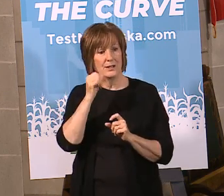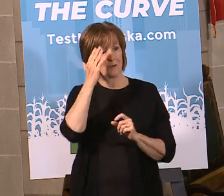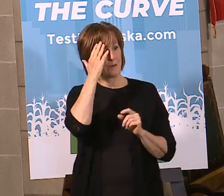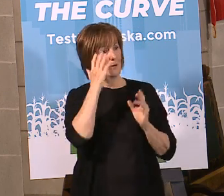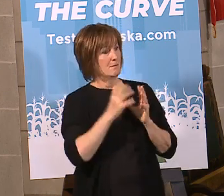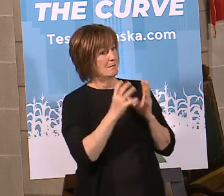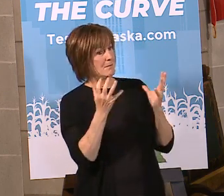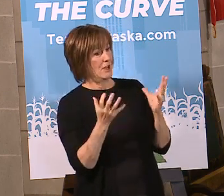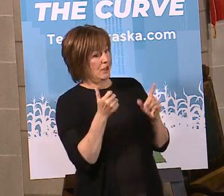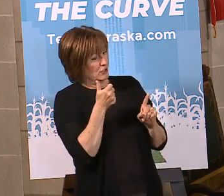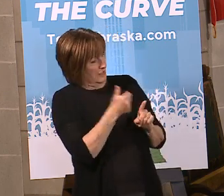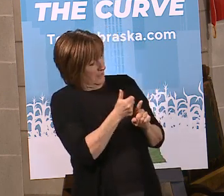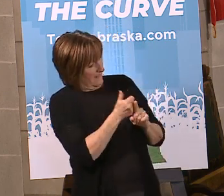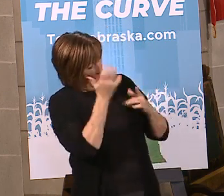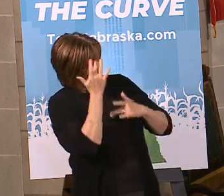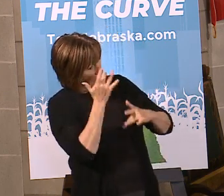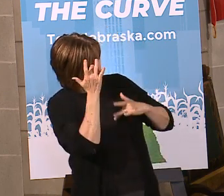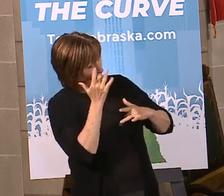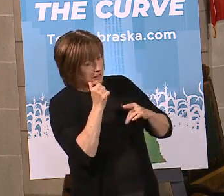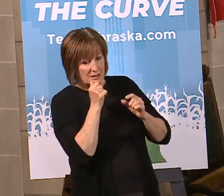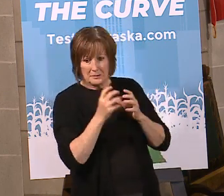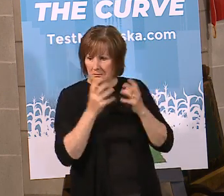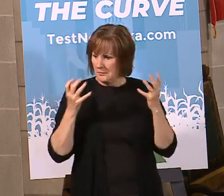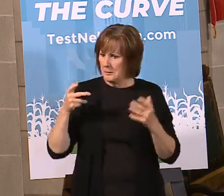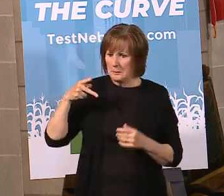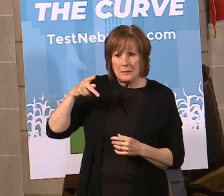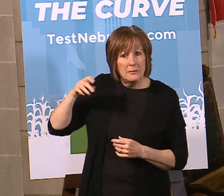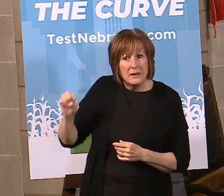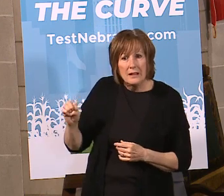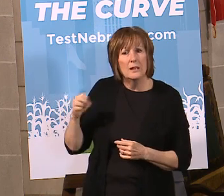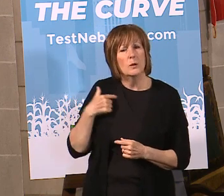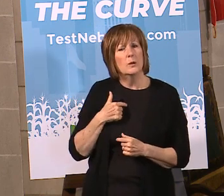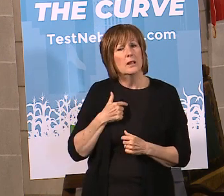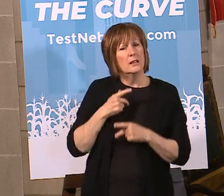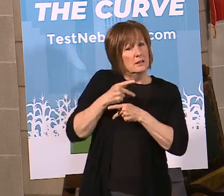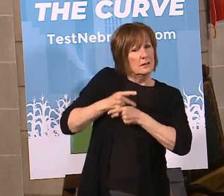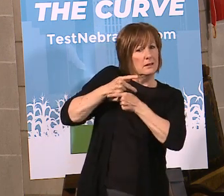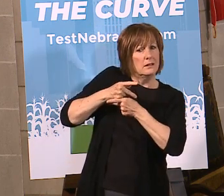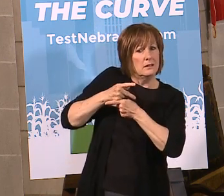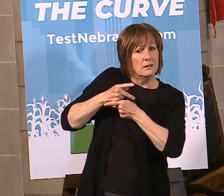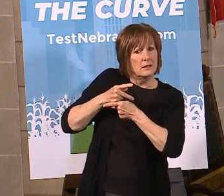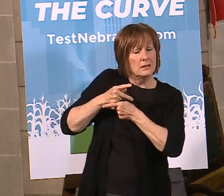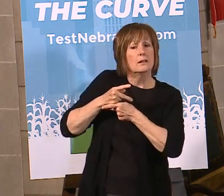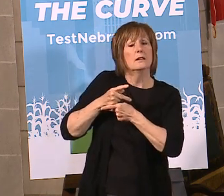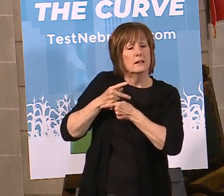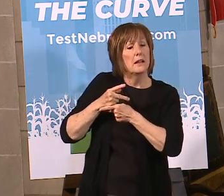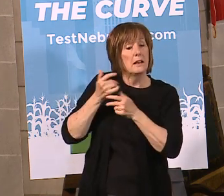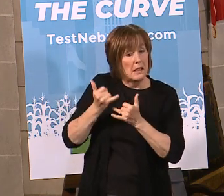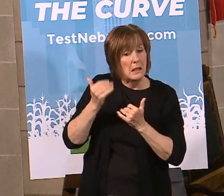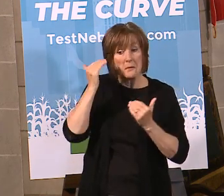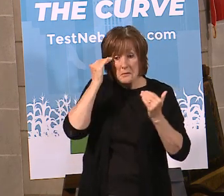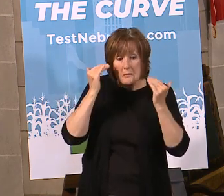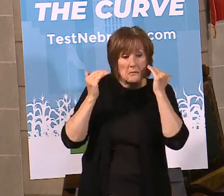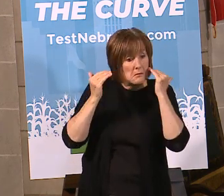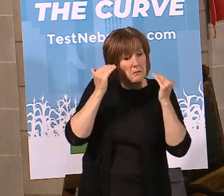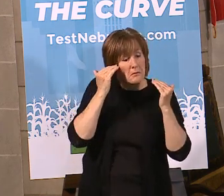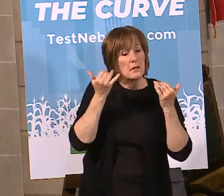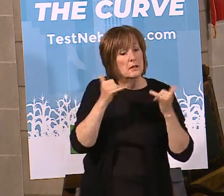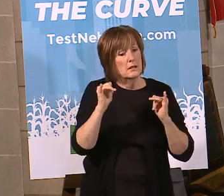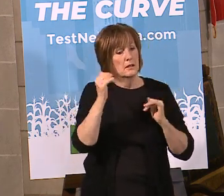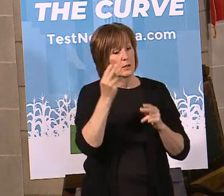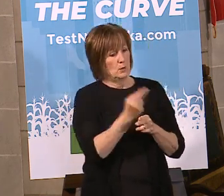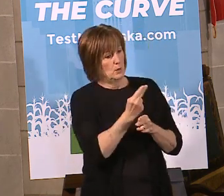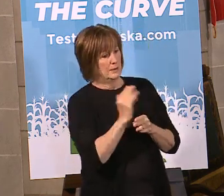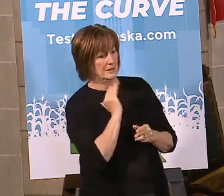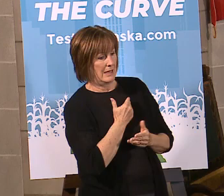about the virus and we didn't have a lot of PPE and we were being conservative. And so we want to continue to think about using the